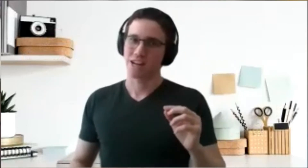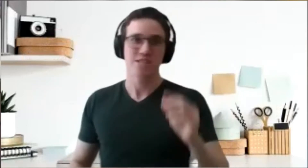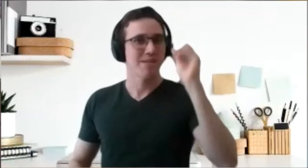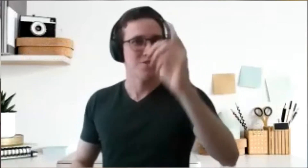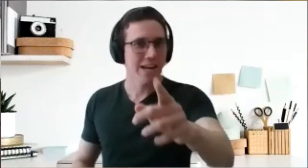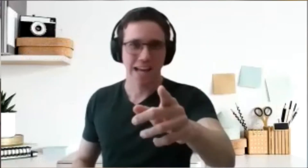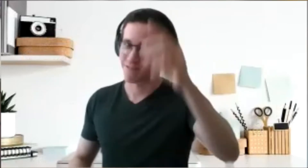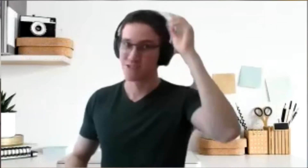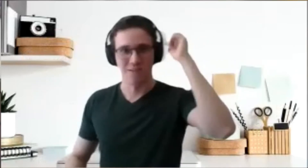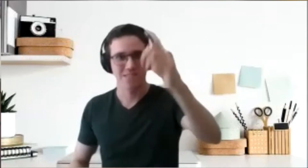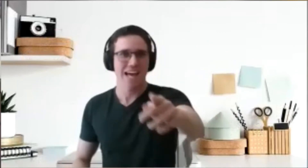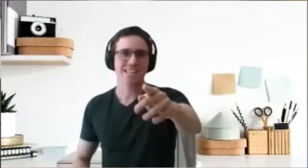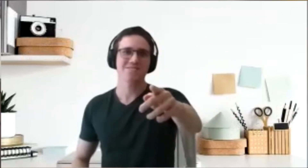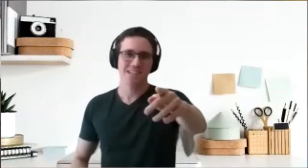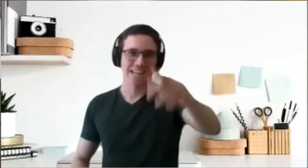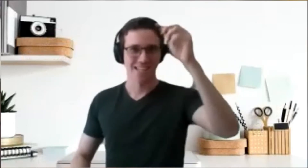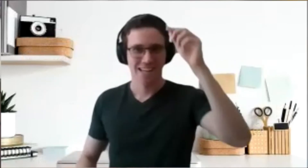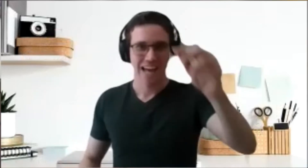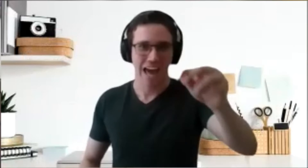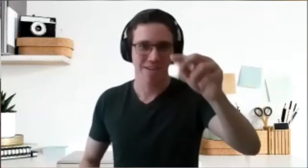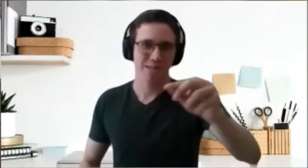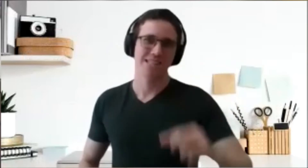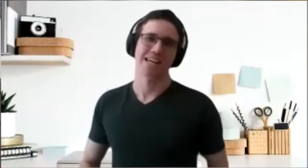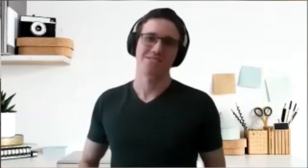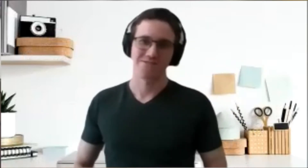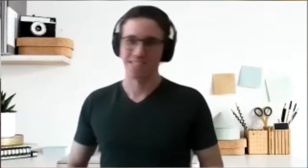actually but not enough so I'm telling you again have a plan and do it.